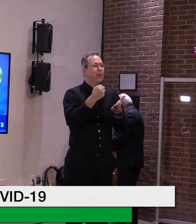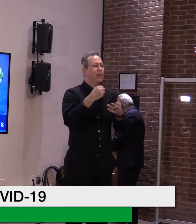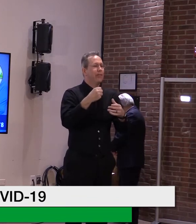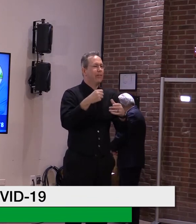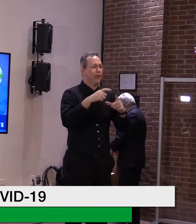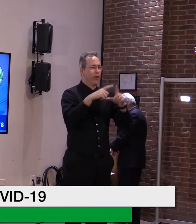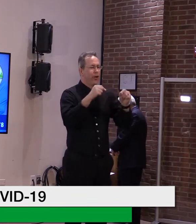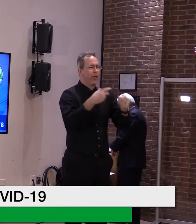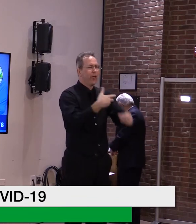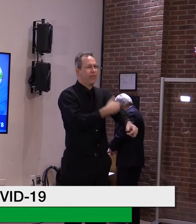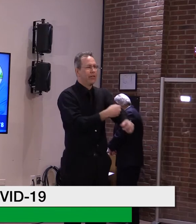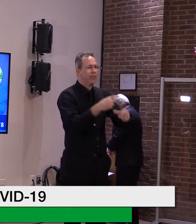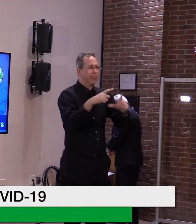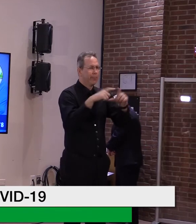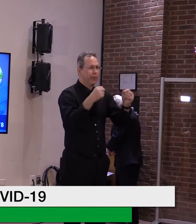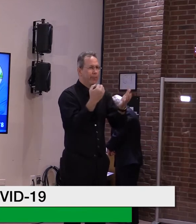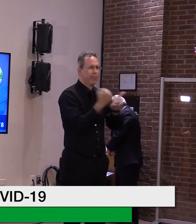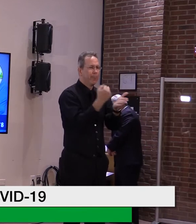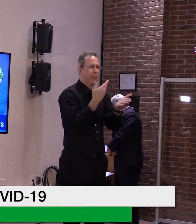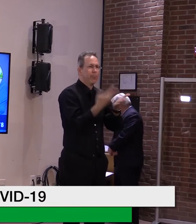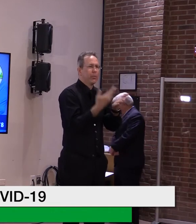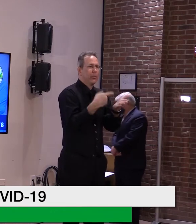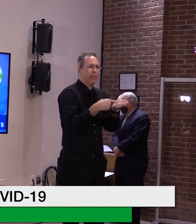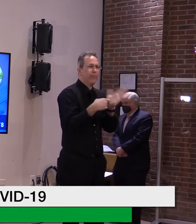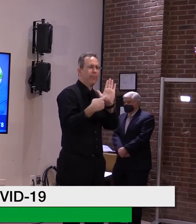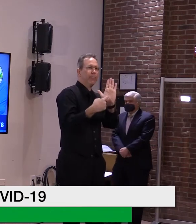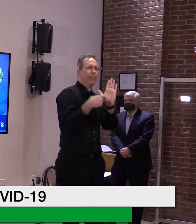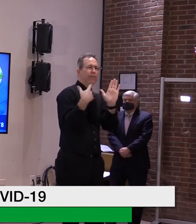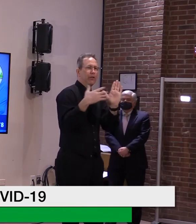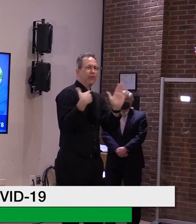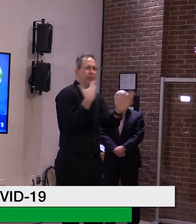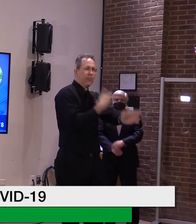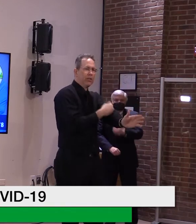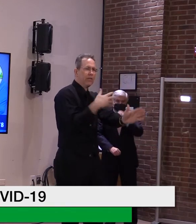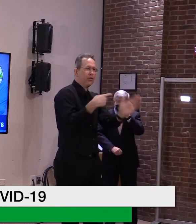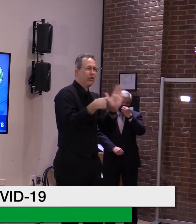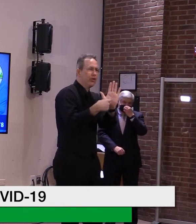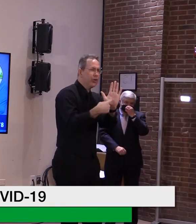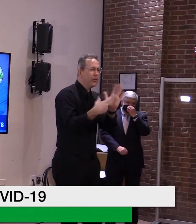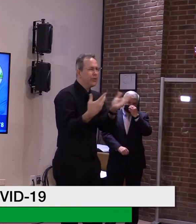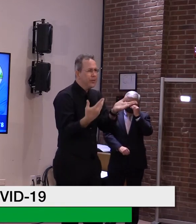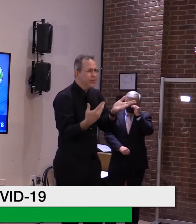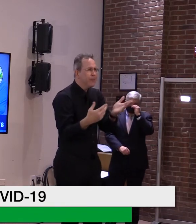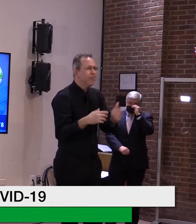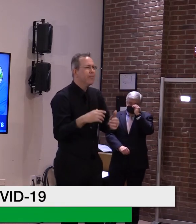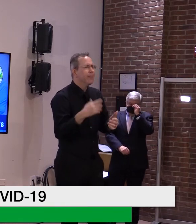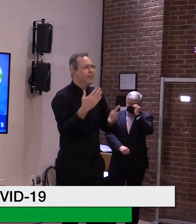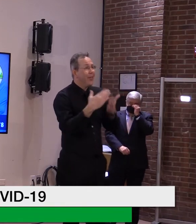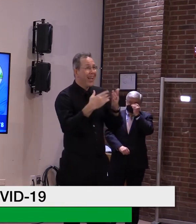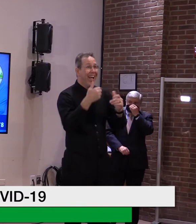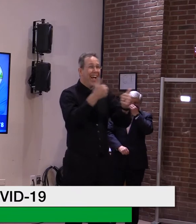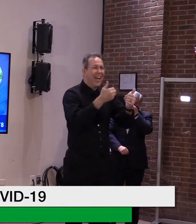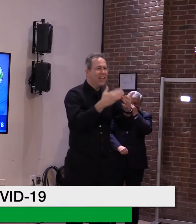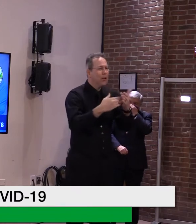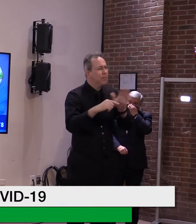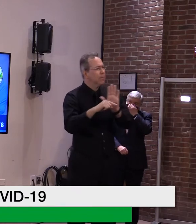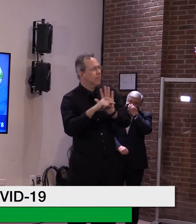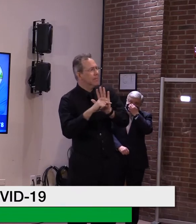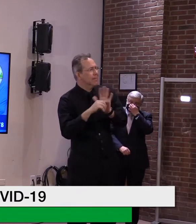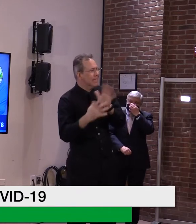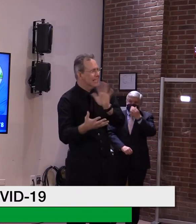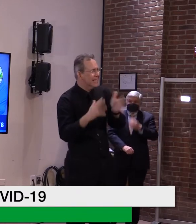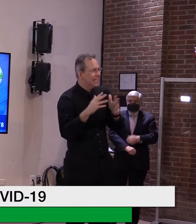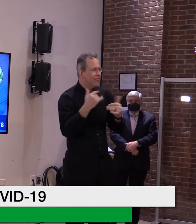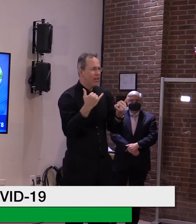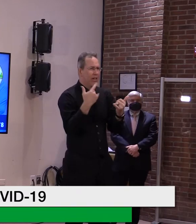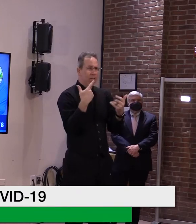So it has to be done very carefully. But in the meantime, we all can have a card when we get vaccinated that says we've been vaccinated. So